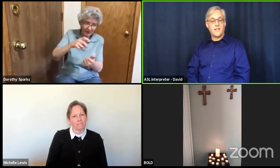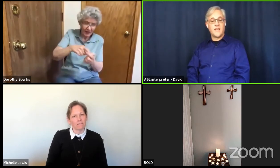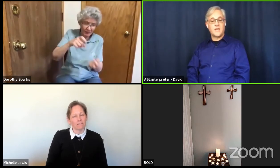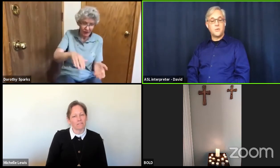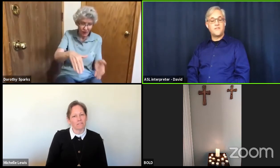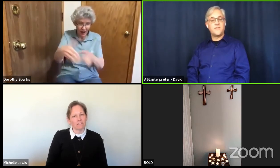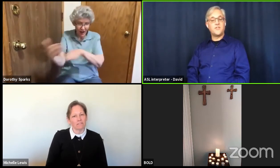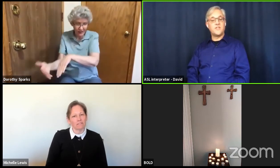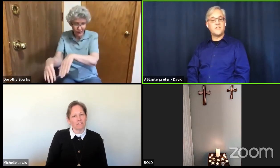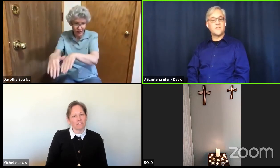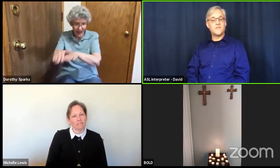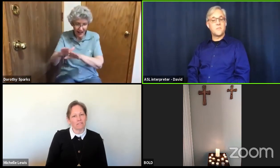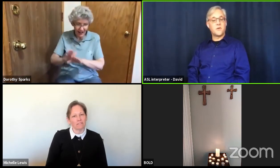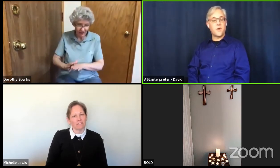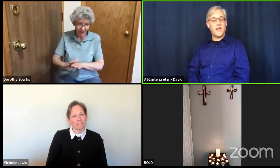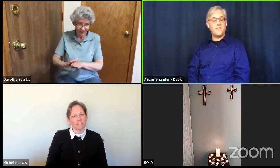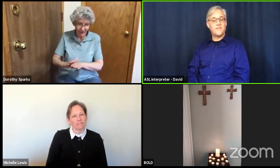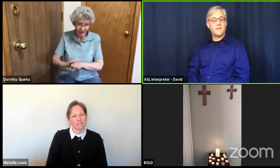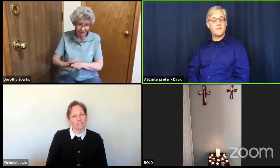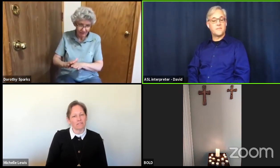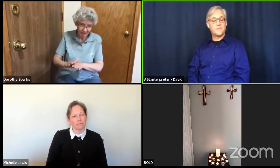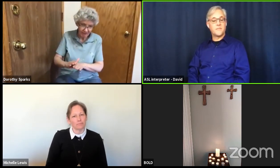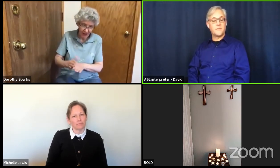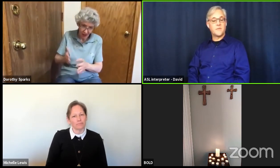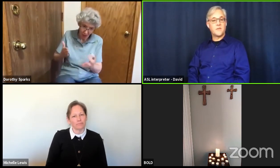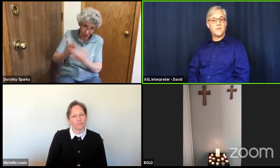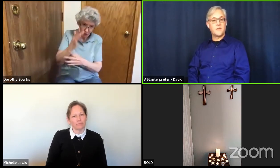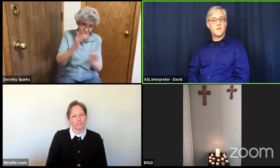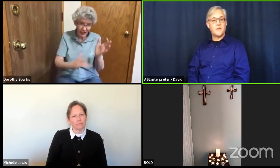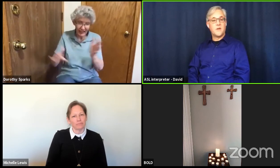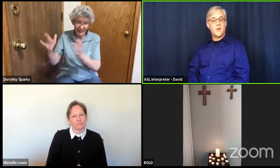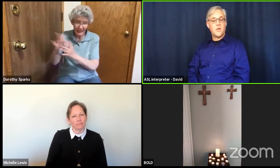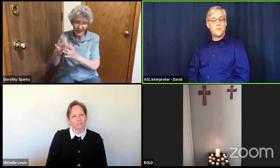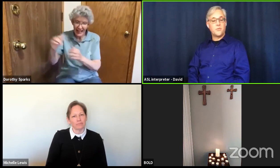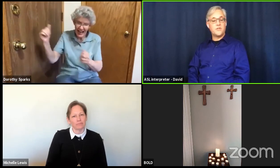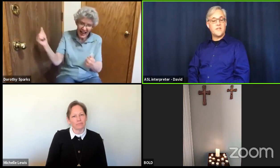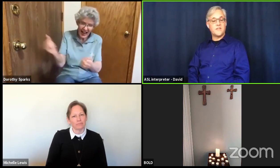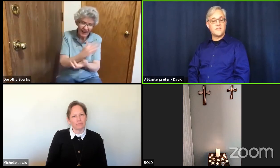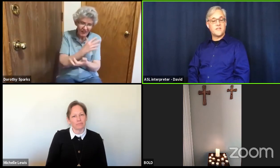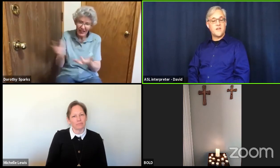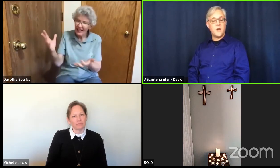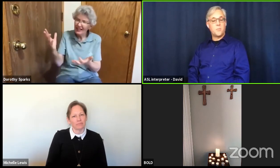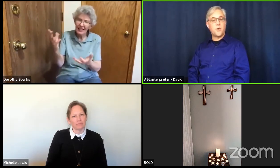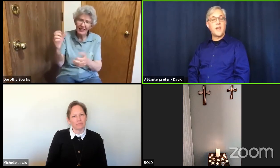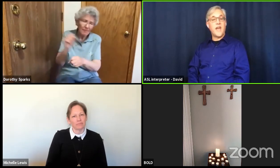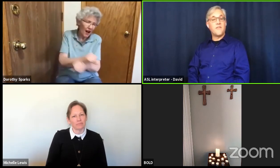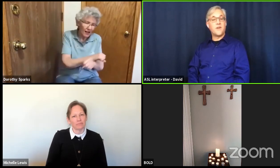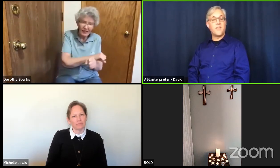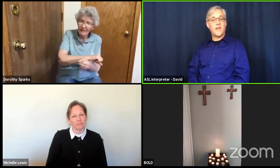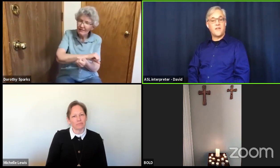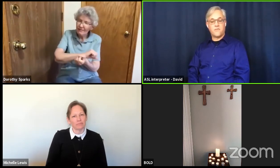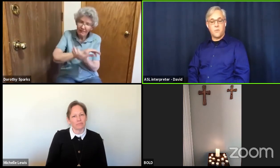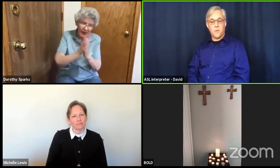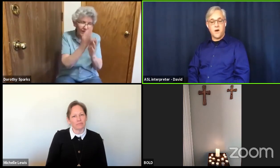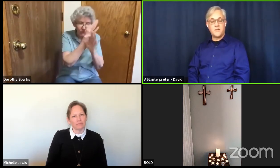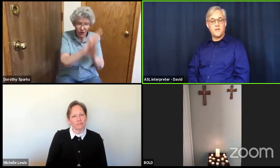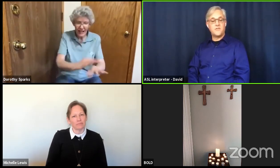you lifted jesus from the grave through jesus bring everything from bondage to